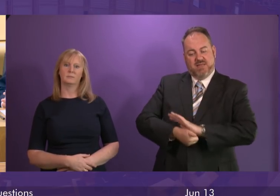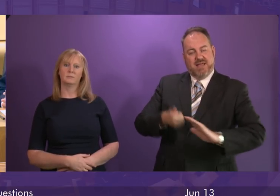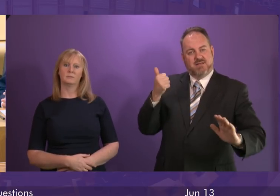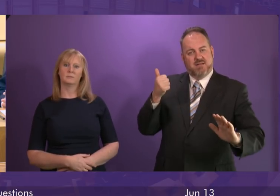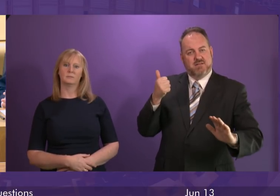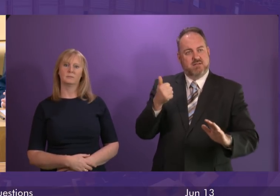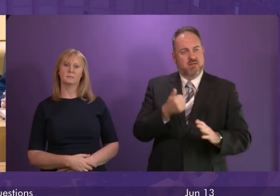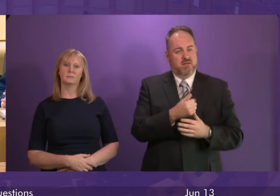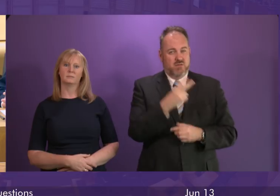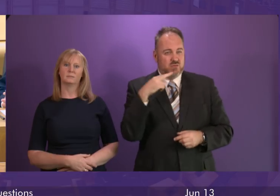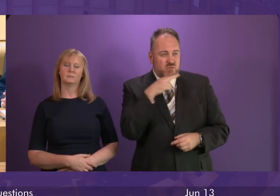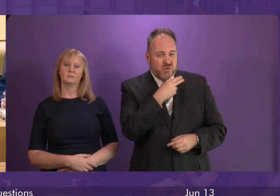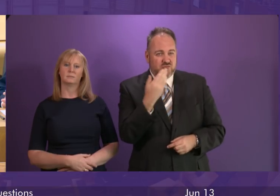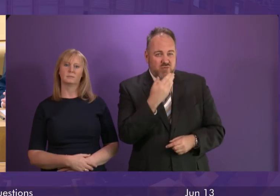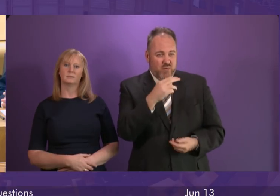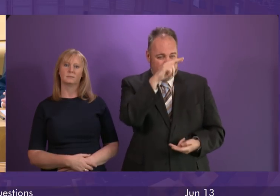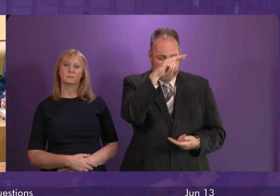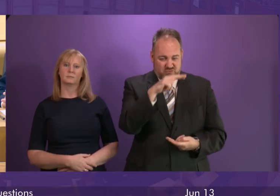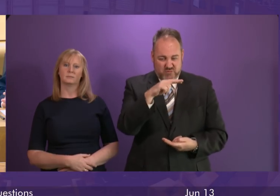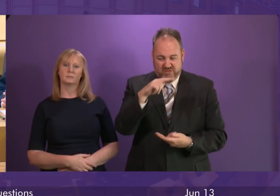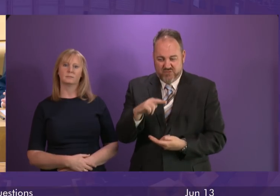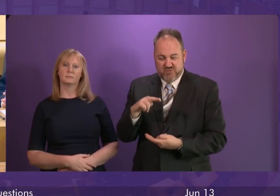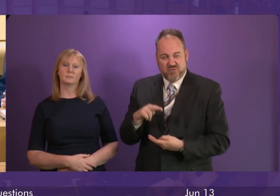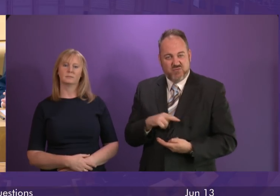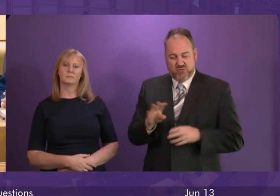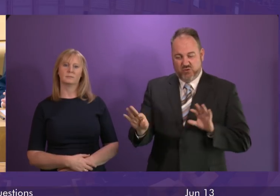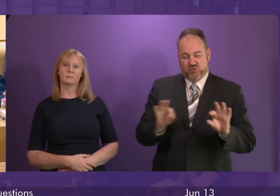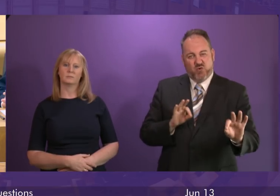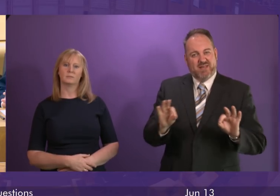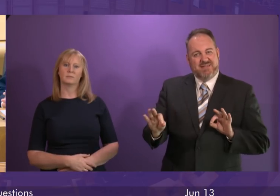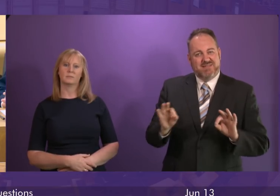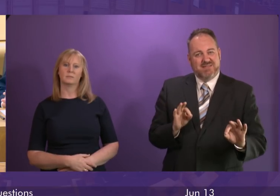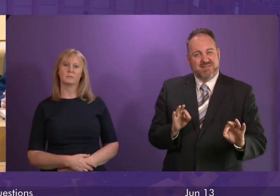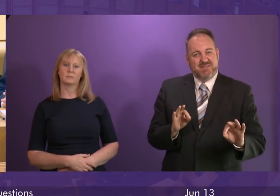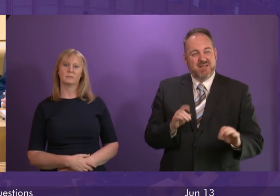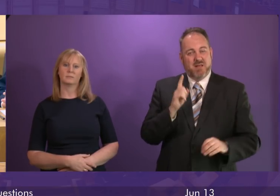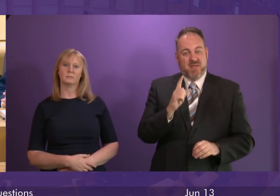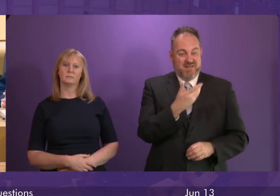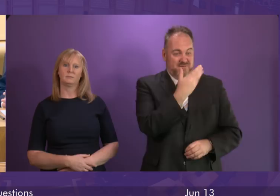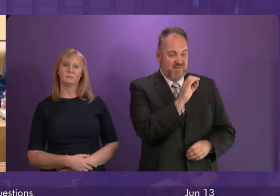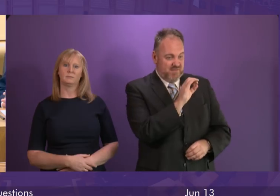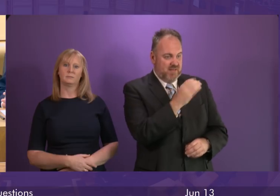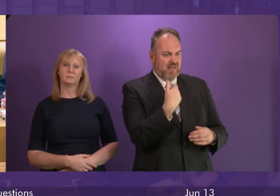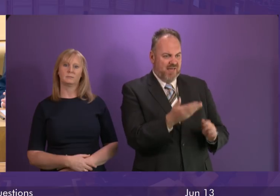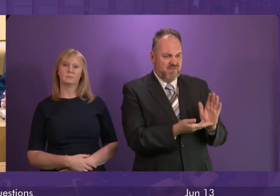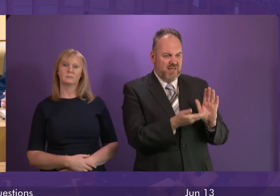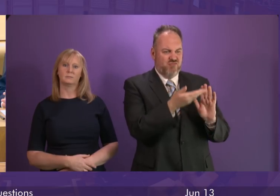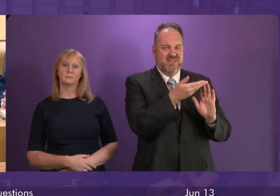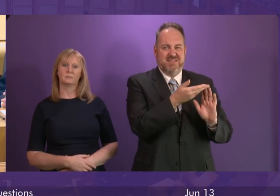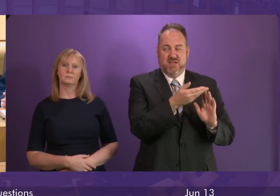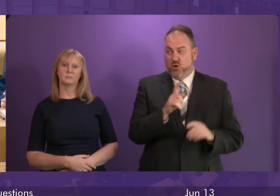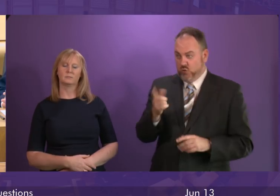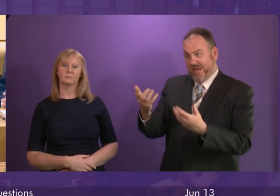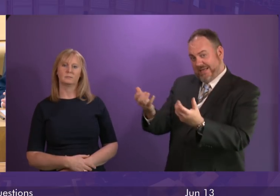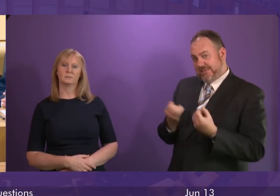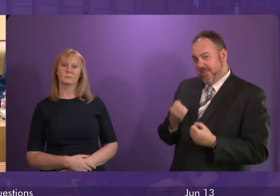significant declines in the number of entries for SQA qualifications, whereas just over 50 demonstrate an increase. Does the First Minister accept